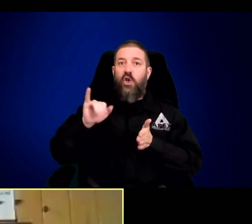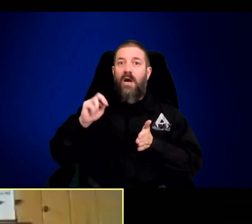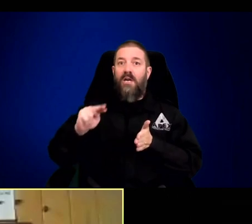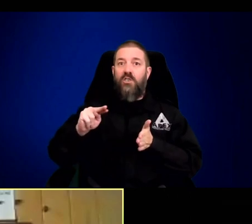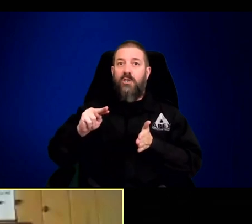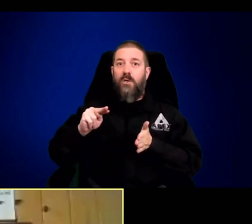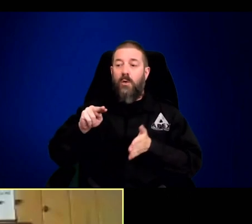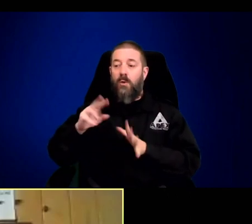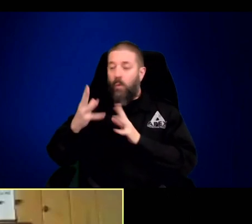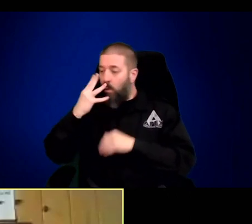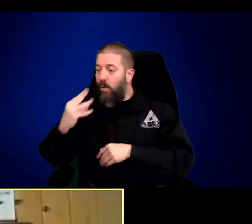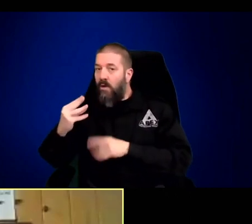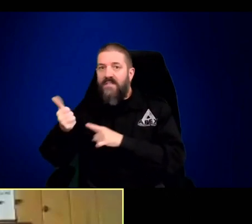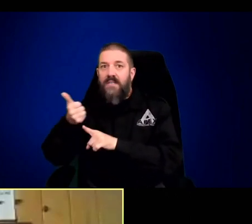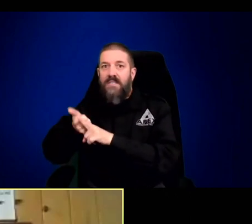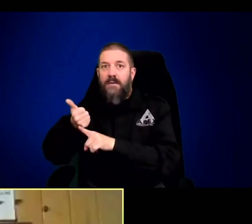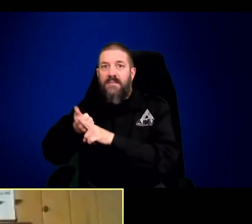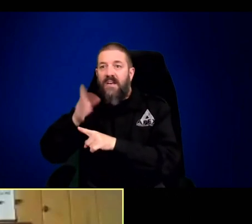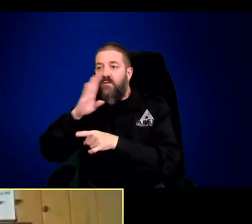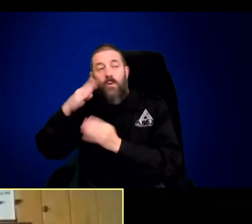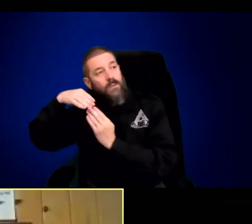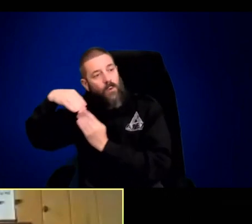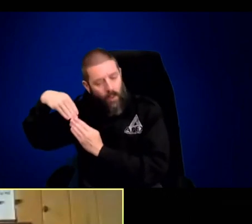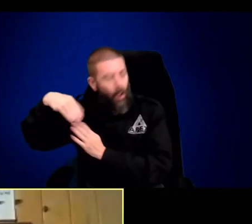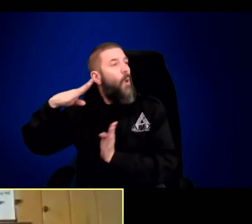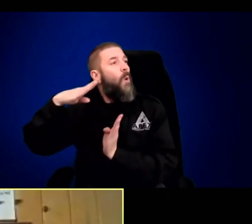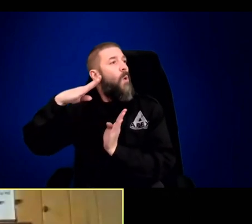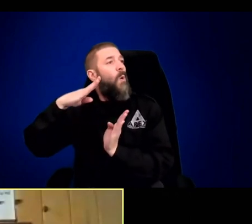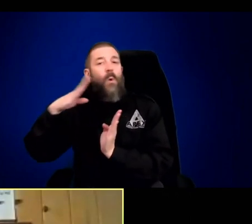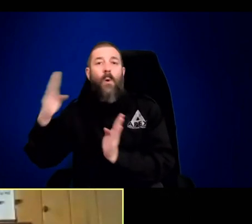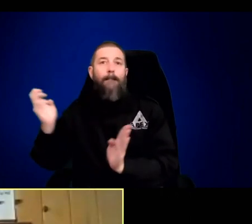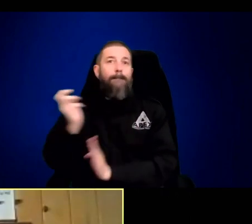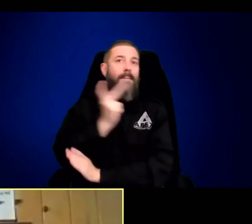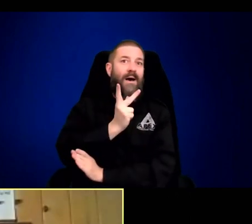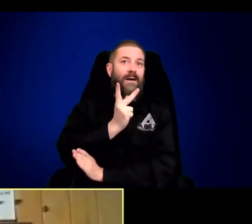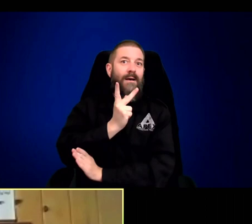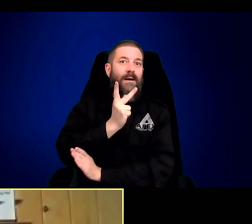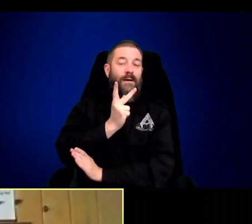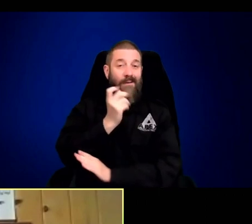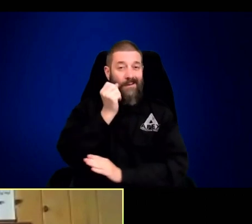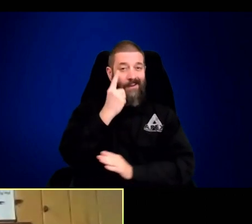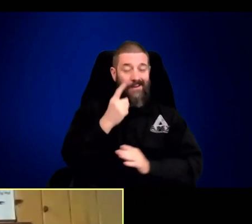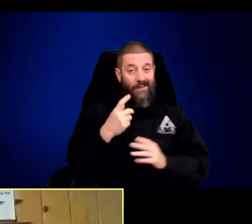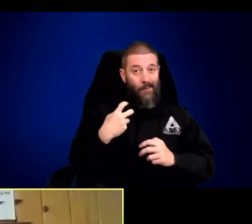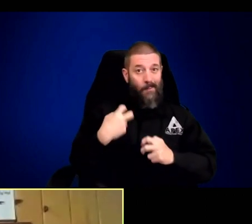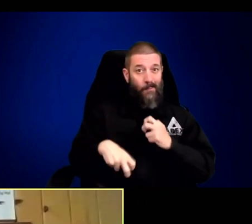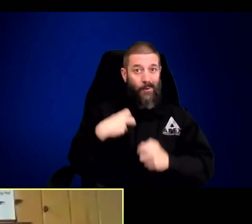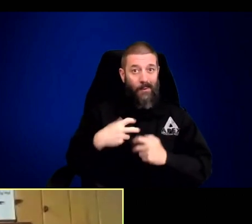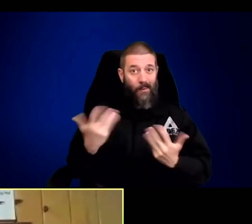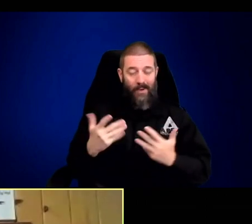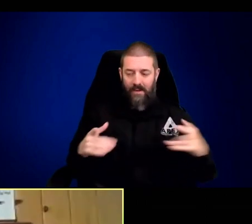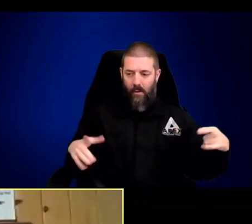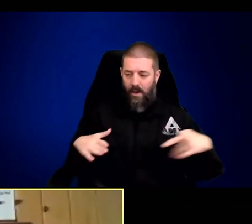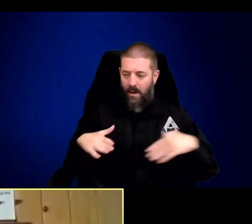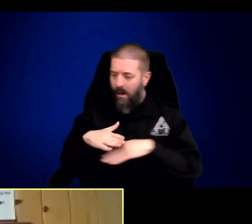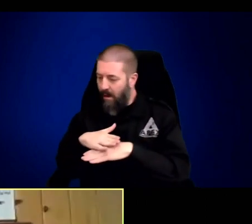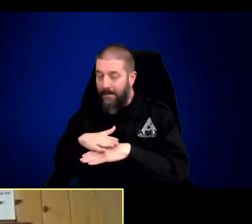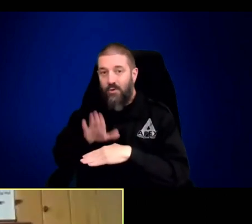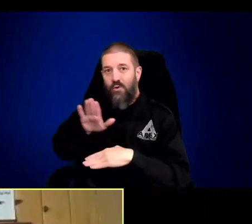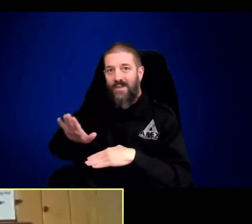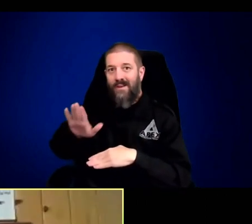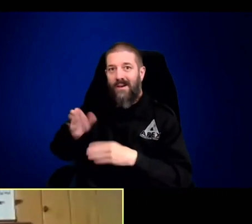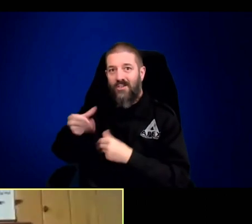when they howled, 15 of them, the nearby junction wolves howled back. And they were really in junction territory.